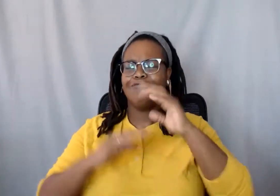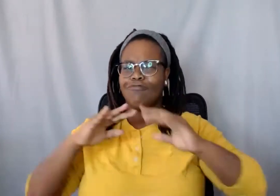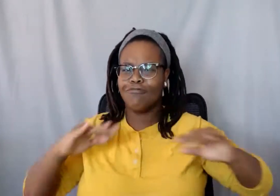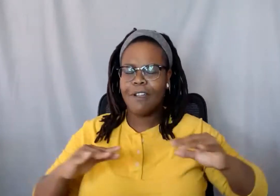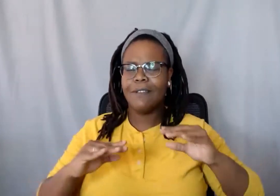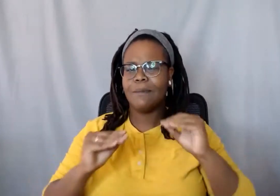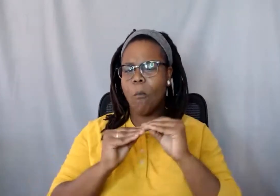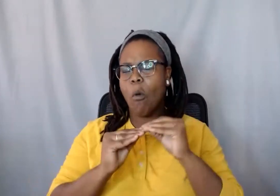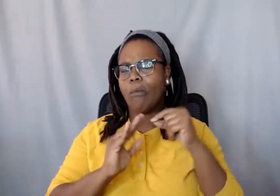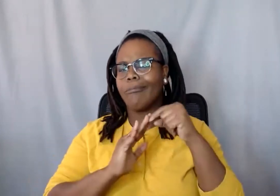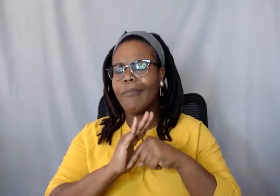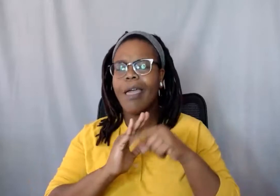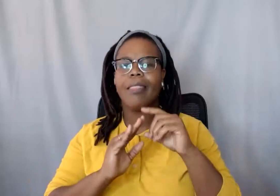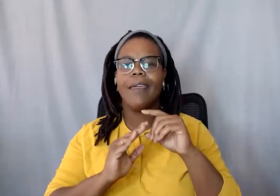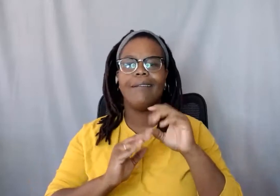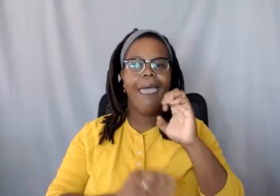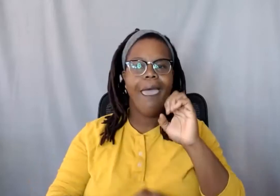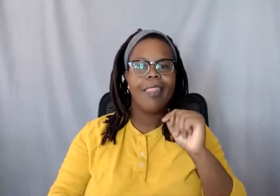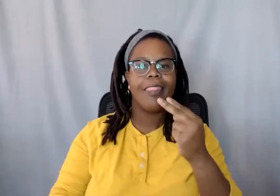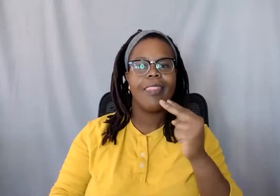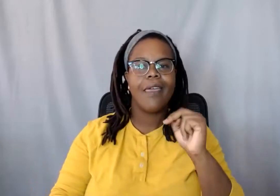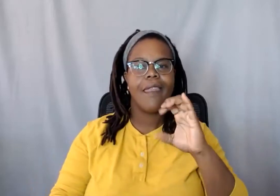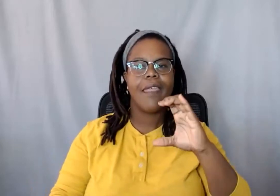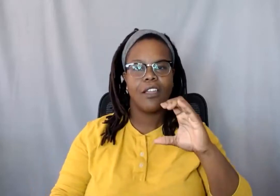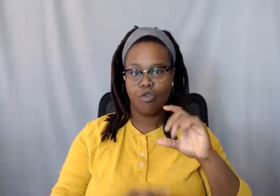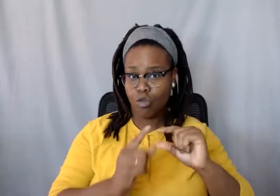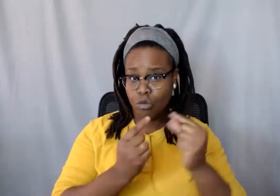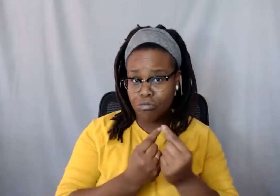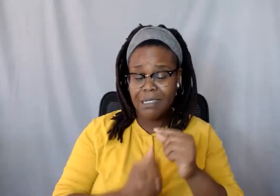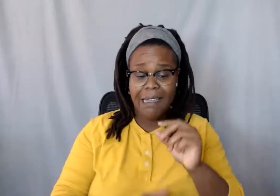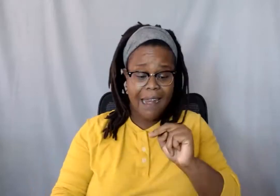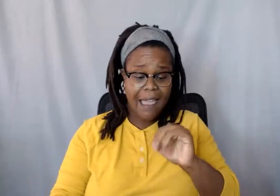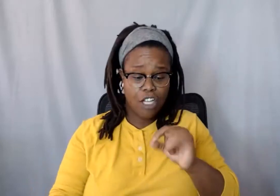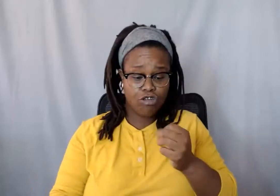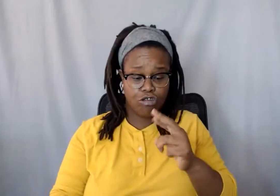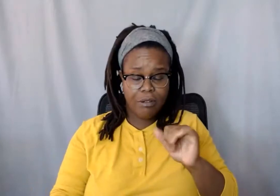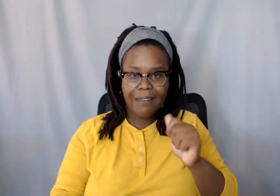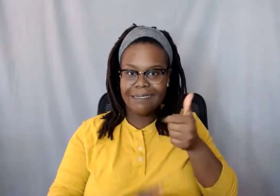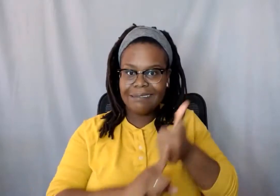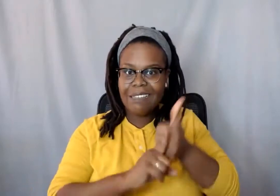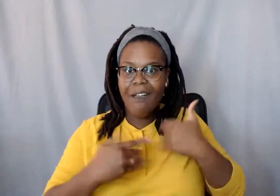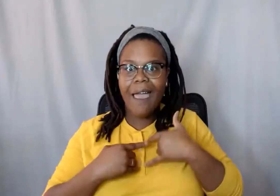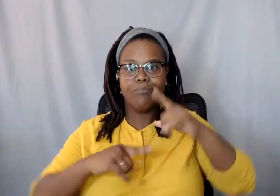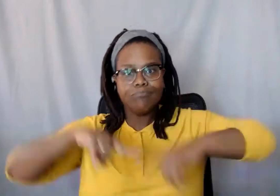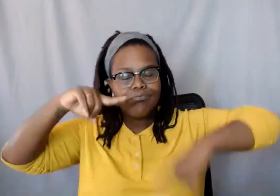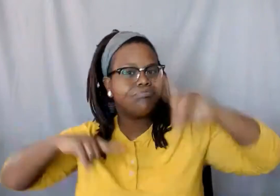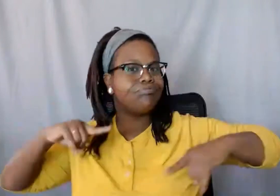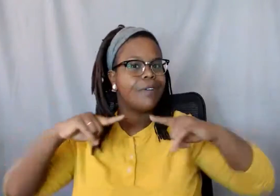it was, Nigeria has like over 150 people from different ethnic groups, and I was part of one of them. So it was, we were more